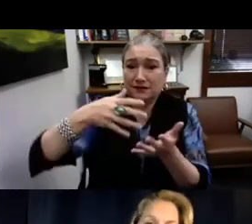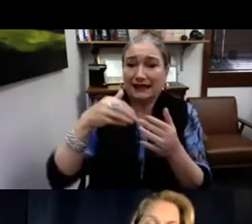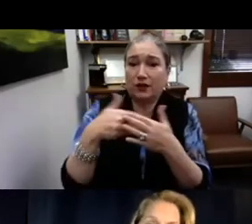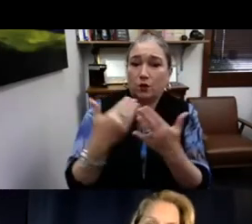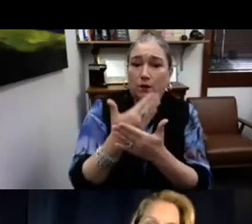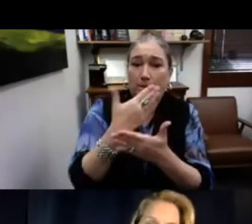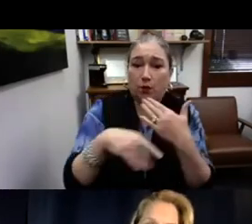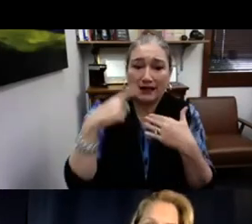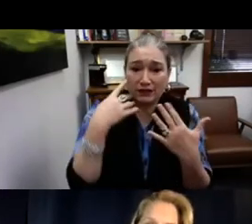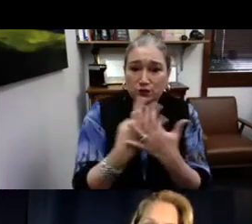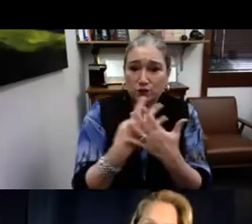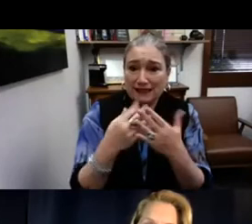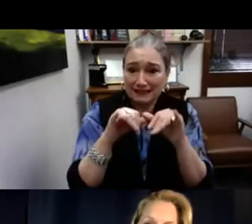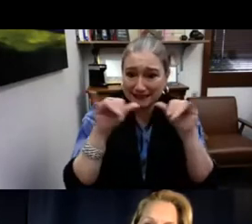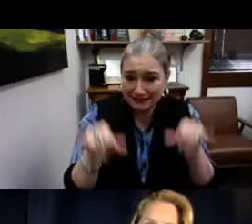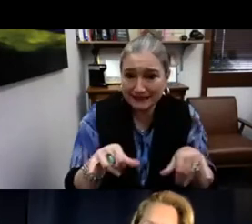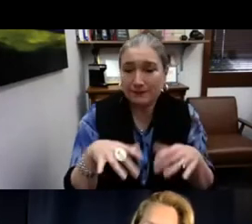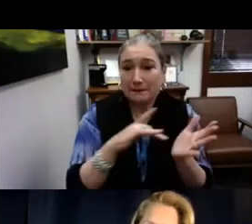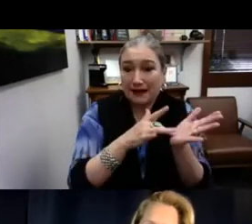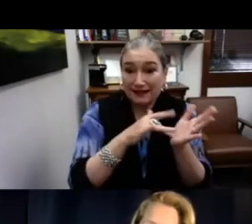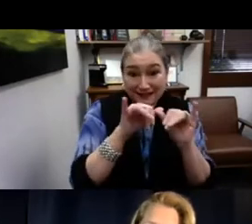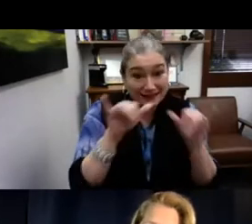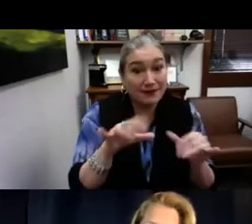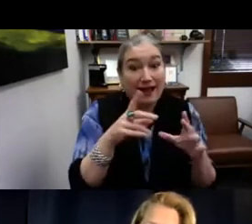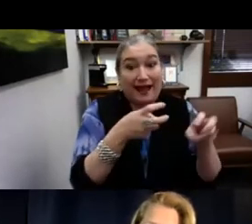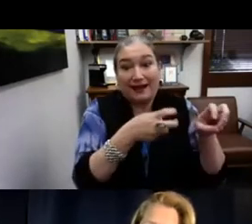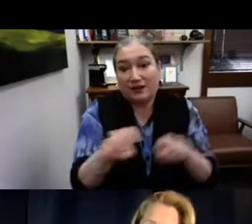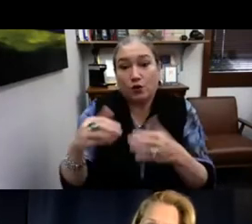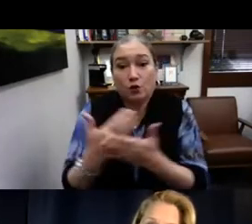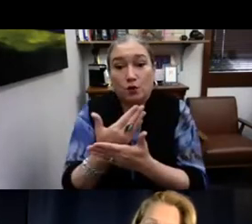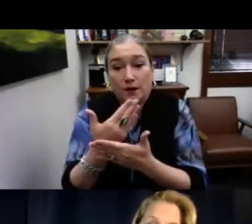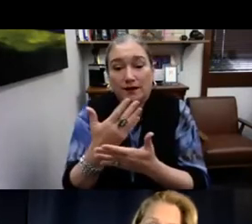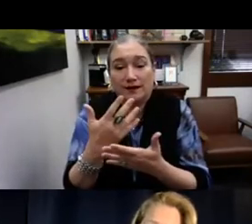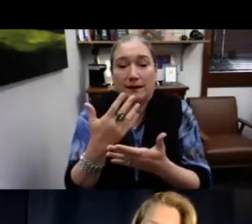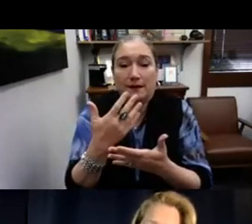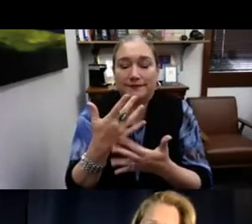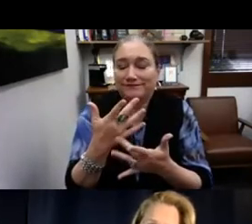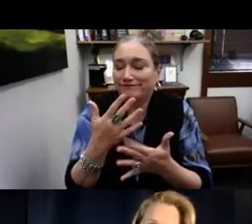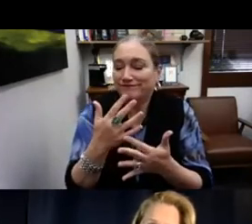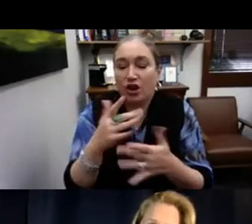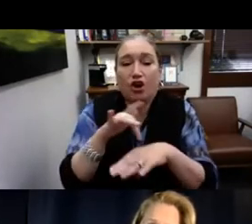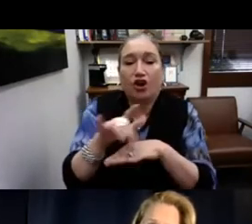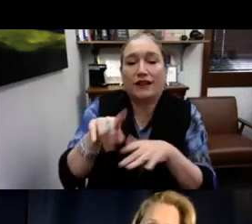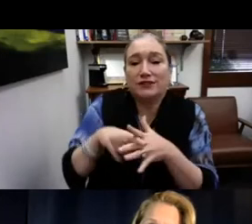speech language pathologist. It is ingrained into the newborn hearing system and the medical system.